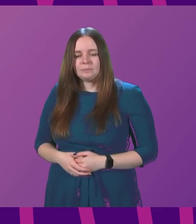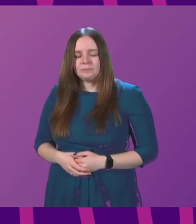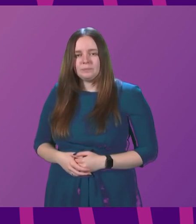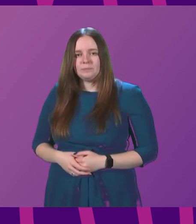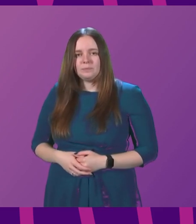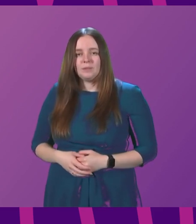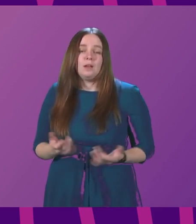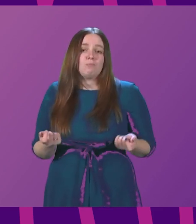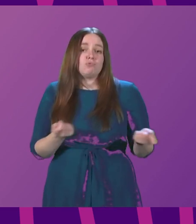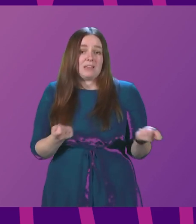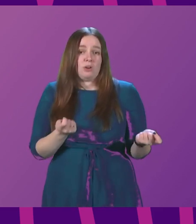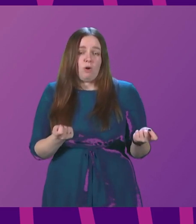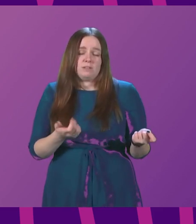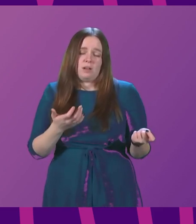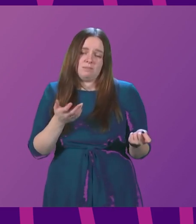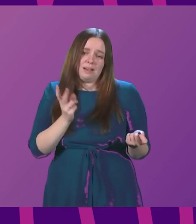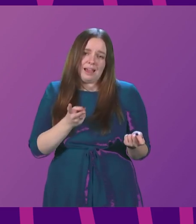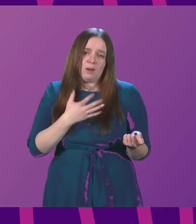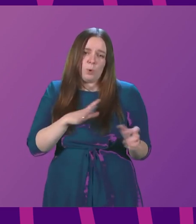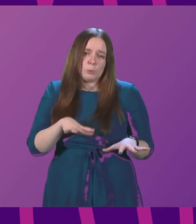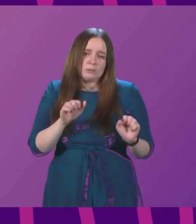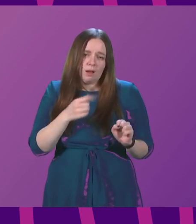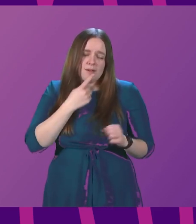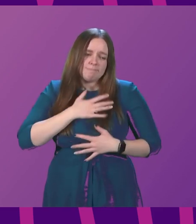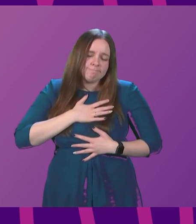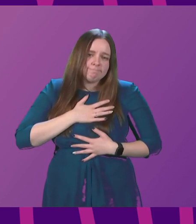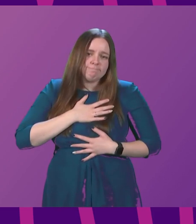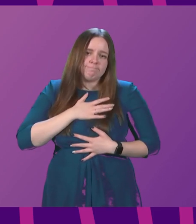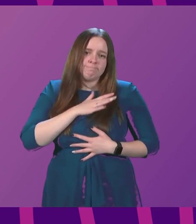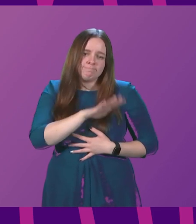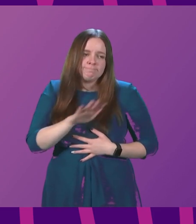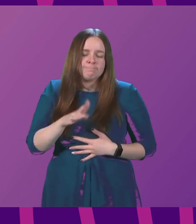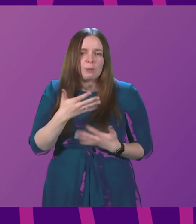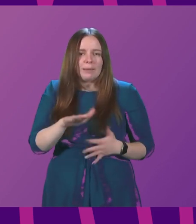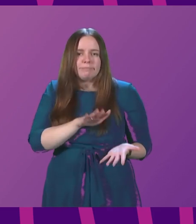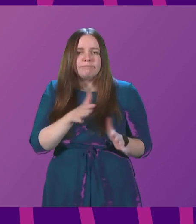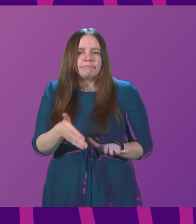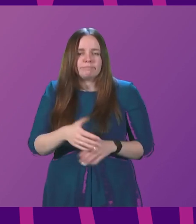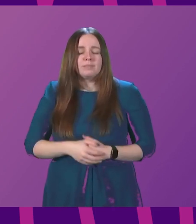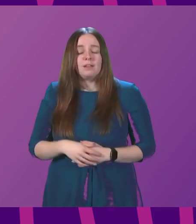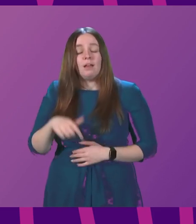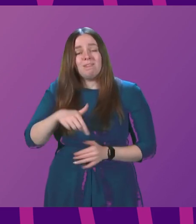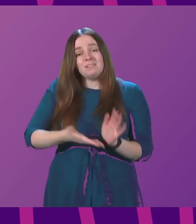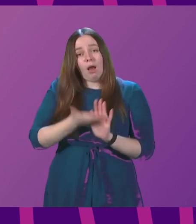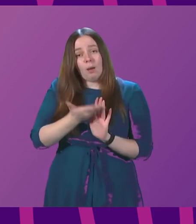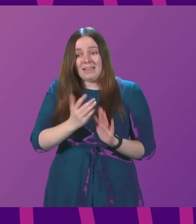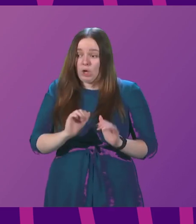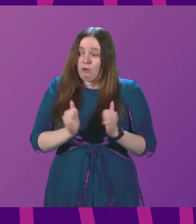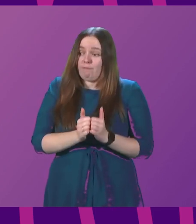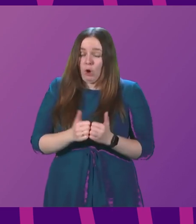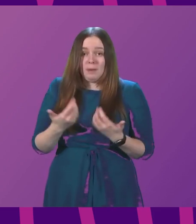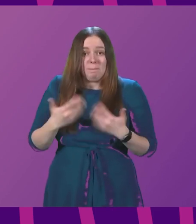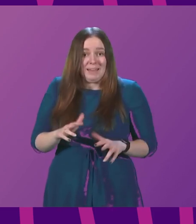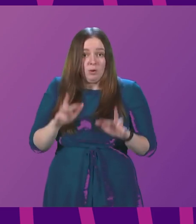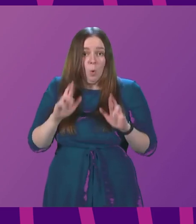Presiding Officer, can I start by sending my condolences to all those that have lost a loved one. This update confirms what we've been hoping, that the